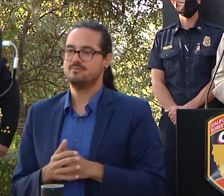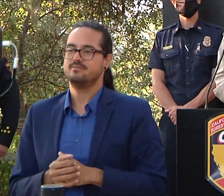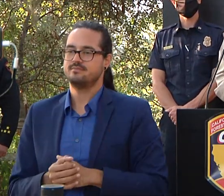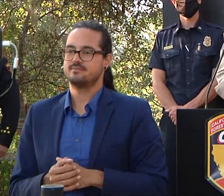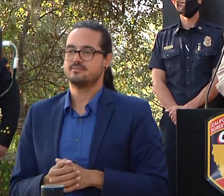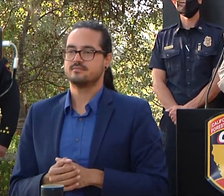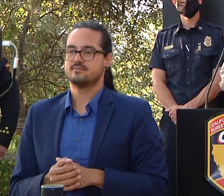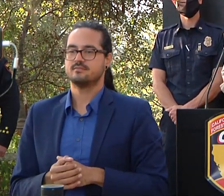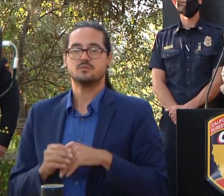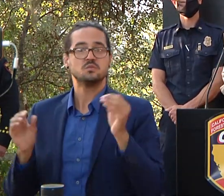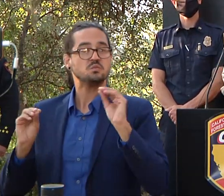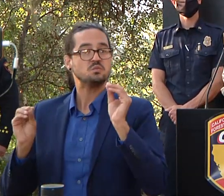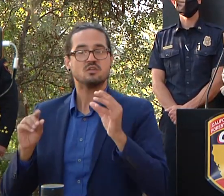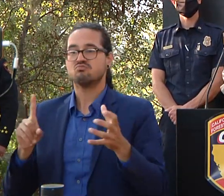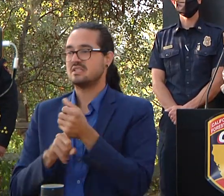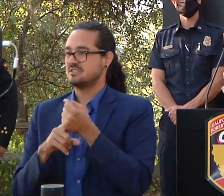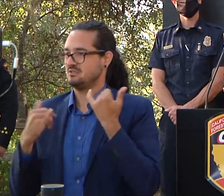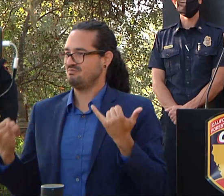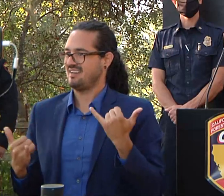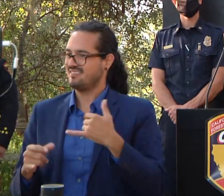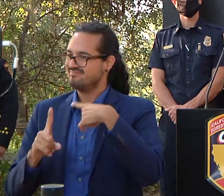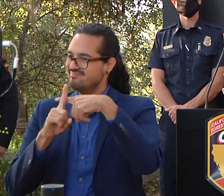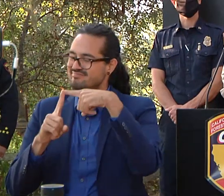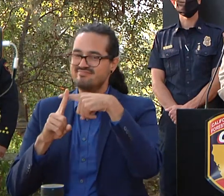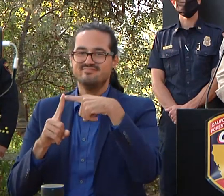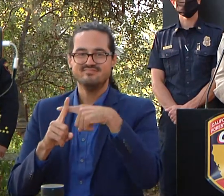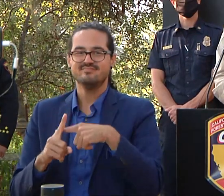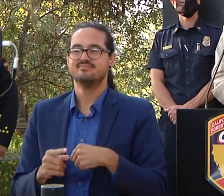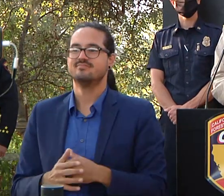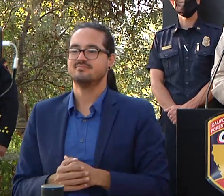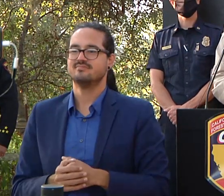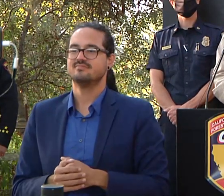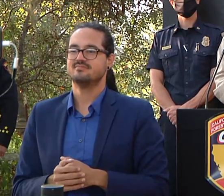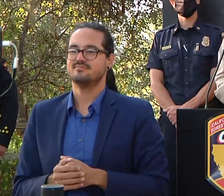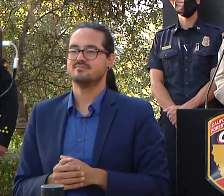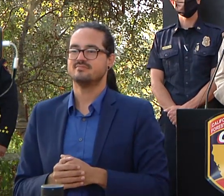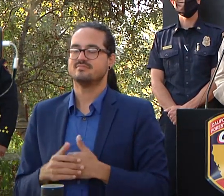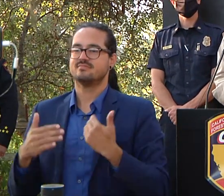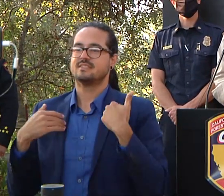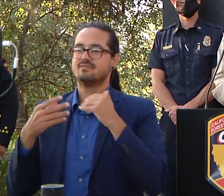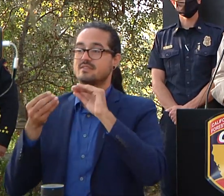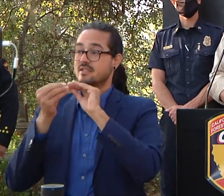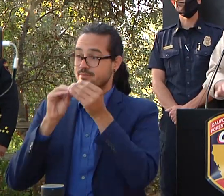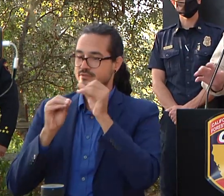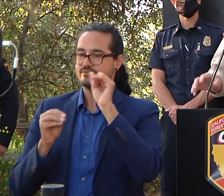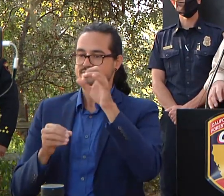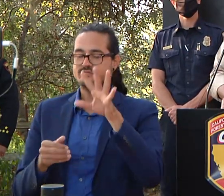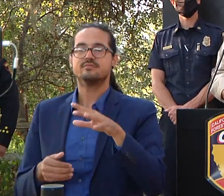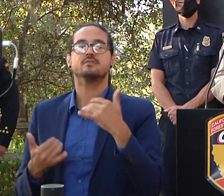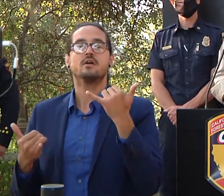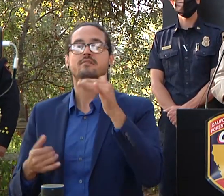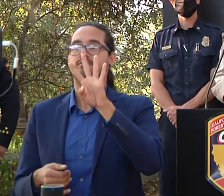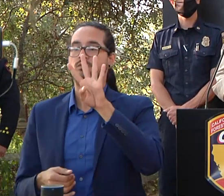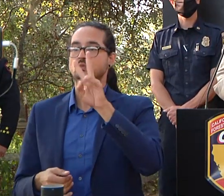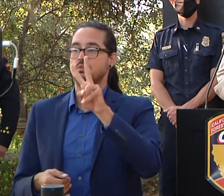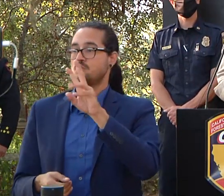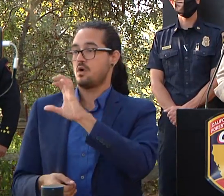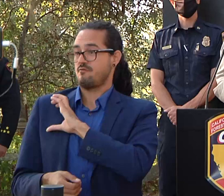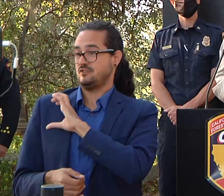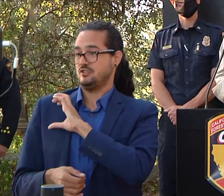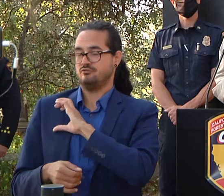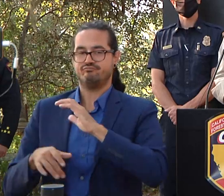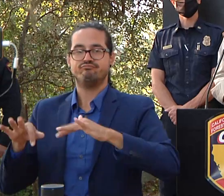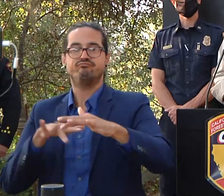here in just a minute but in terms of numbers today we had 42 officers and deputies working this uh working the uh the evacuated area